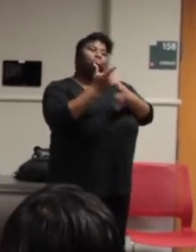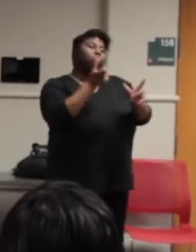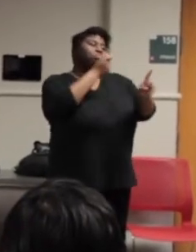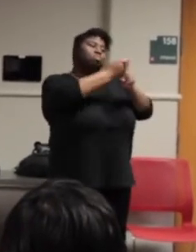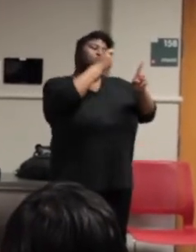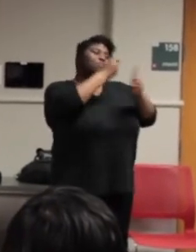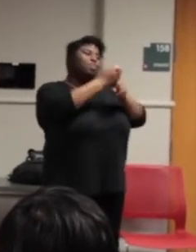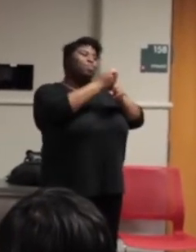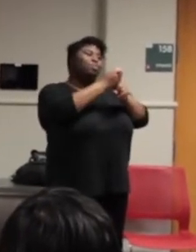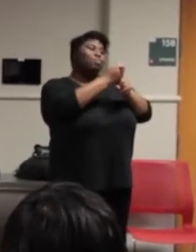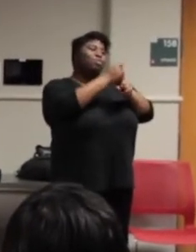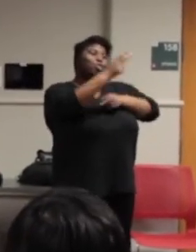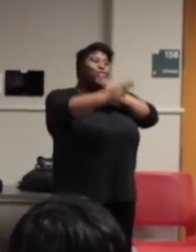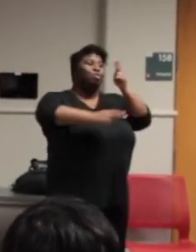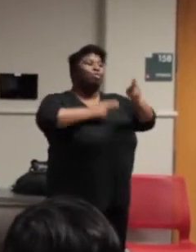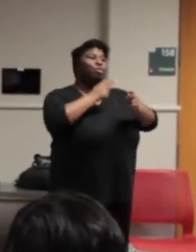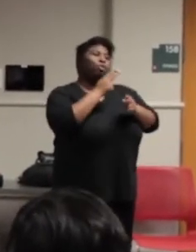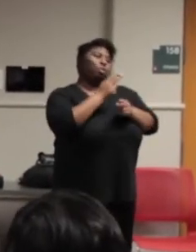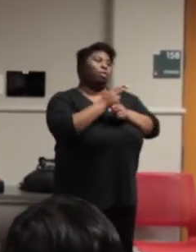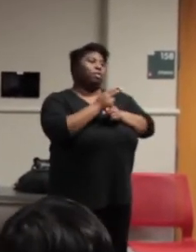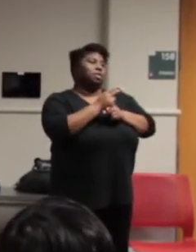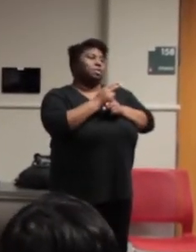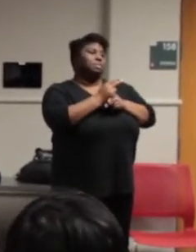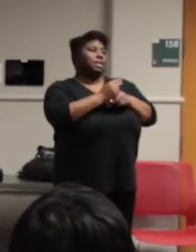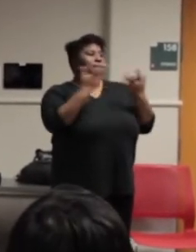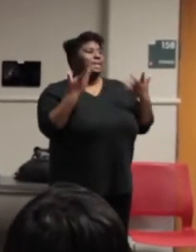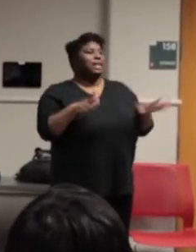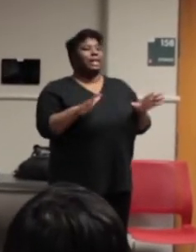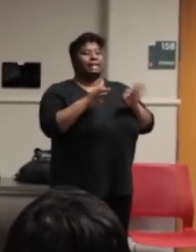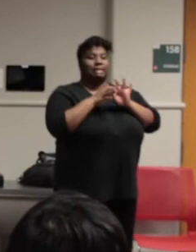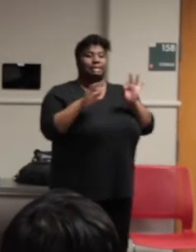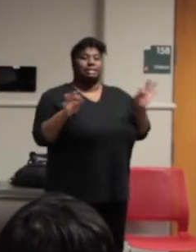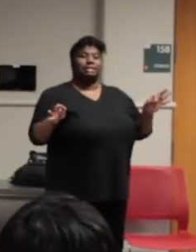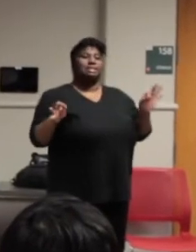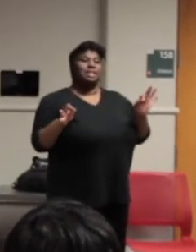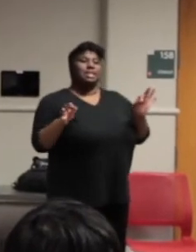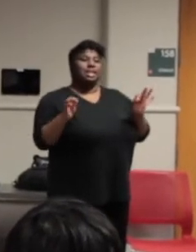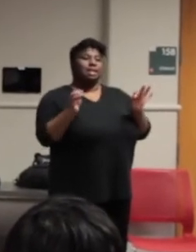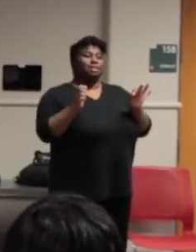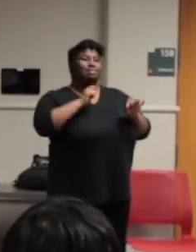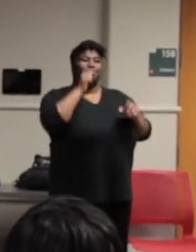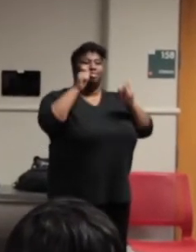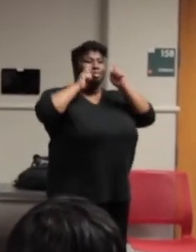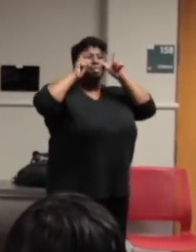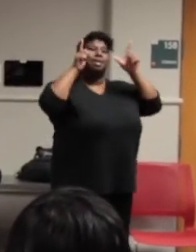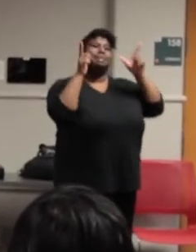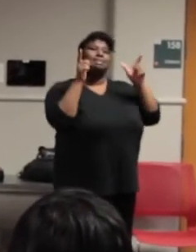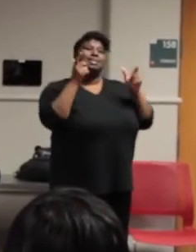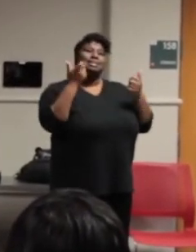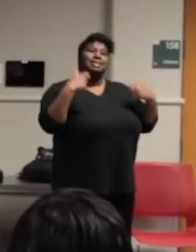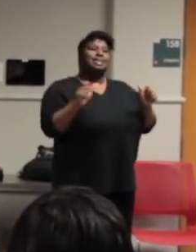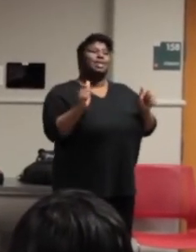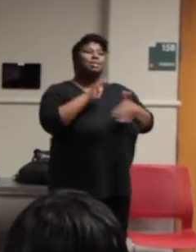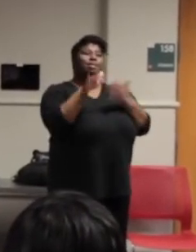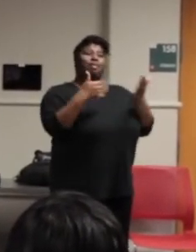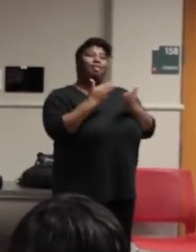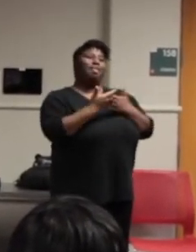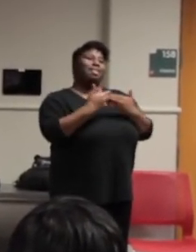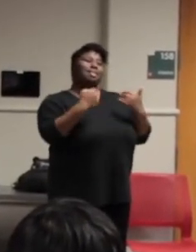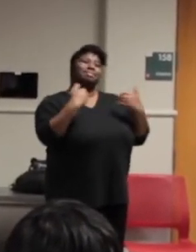the universe beginning to end in a sentence of span. I was not surprised yet, still all that I could